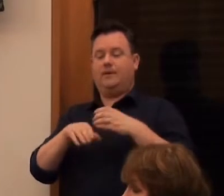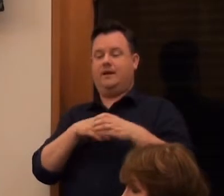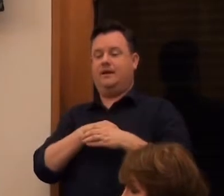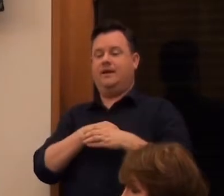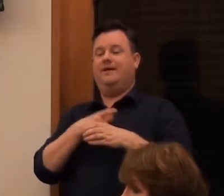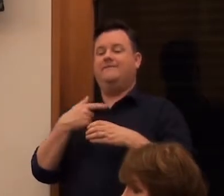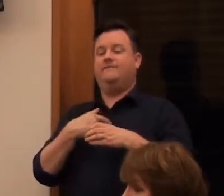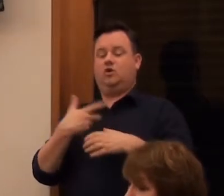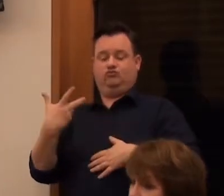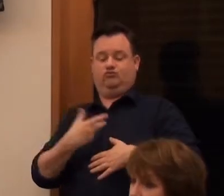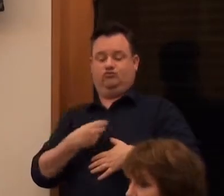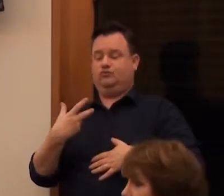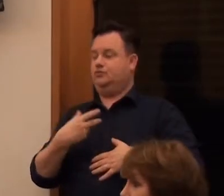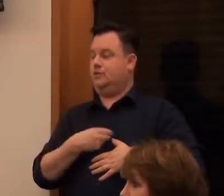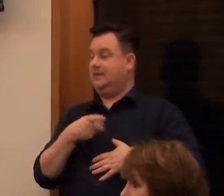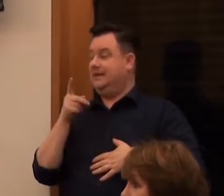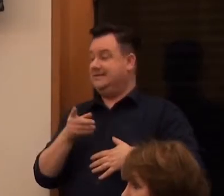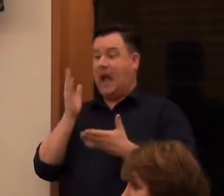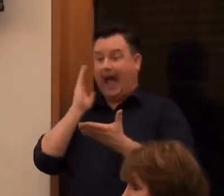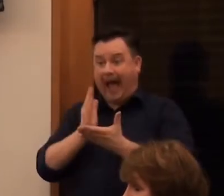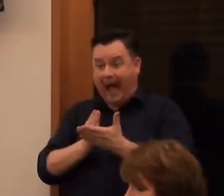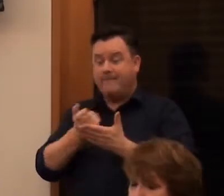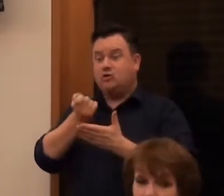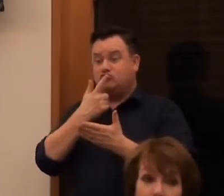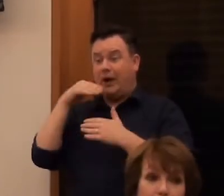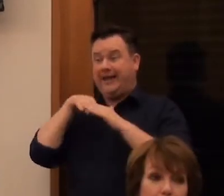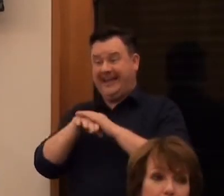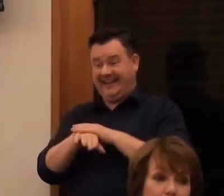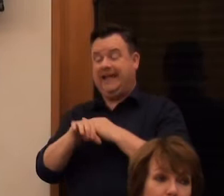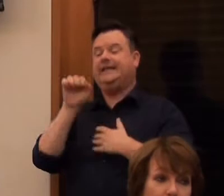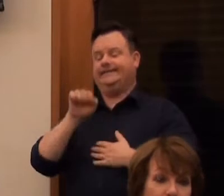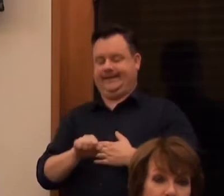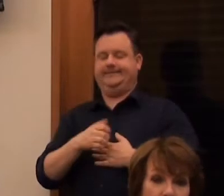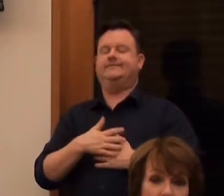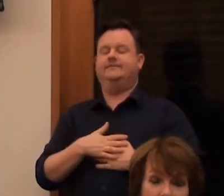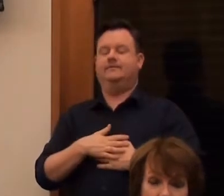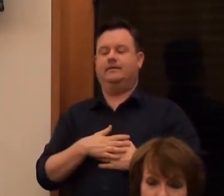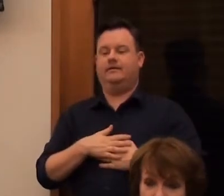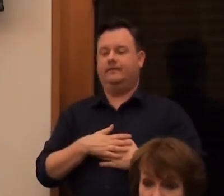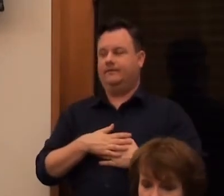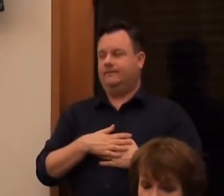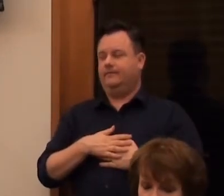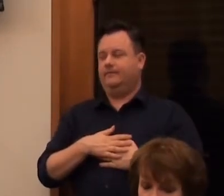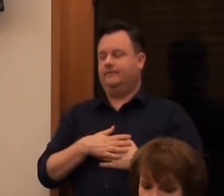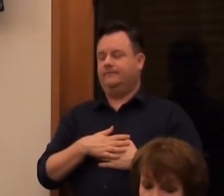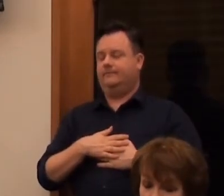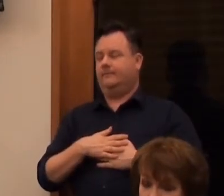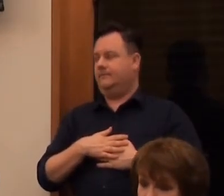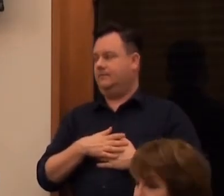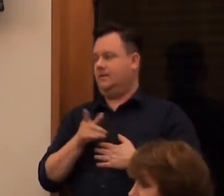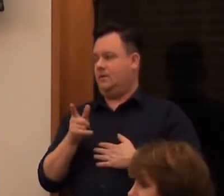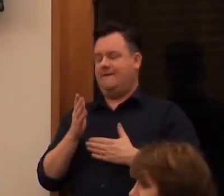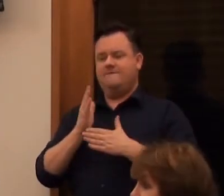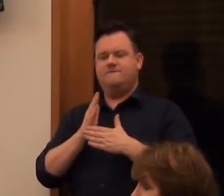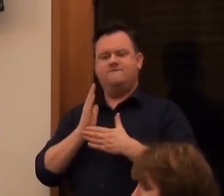have antirejection drugs. So that the actual drug was in the material. There's a daily dose of the drug in the material. So... It's a very